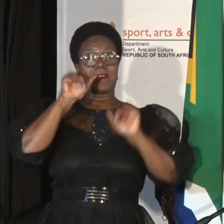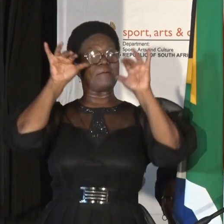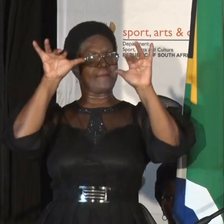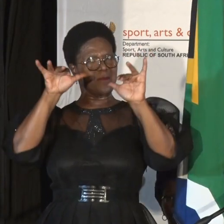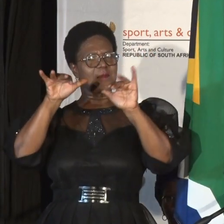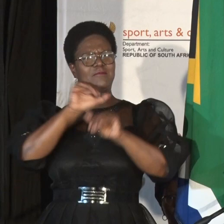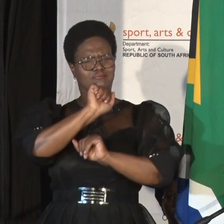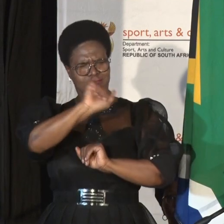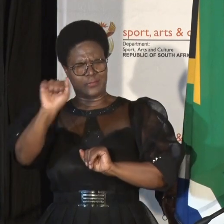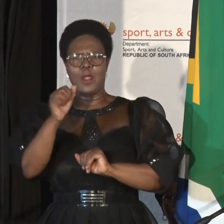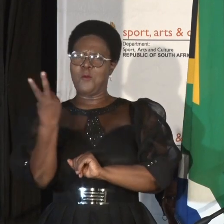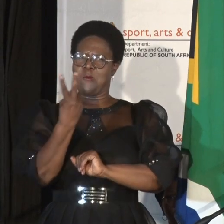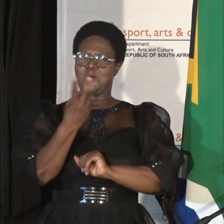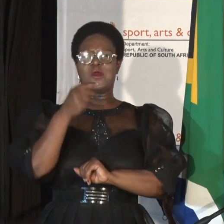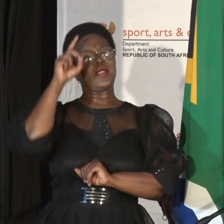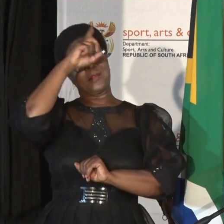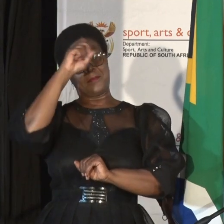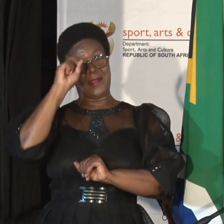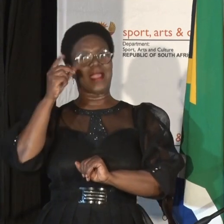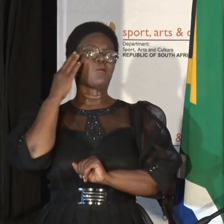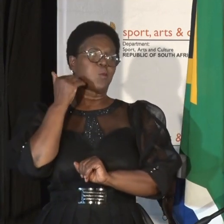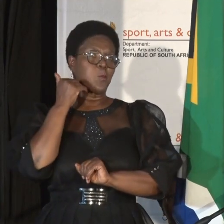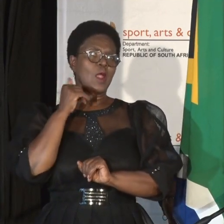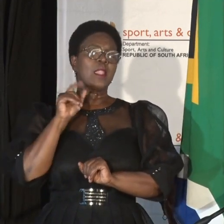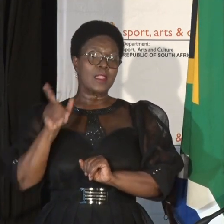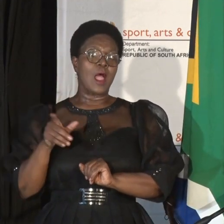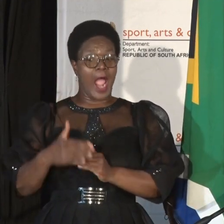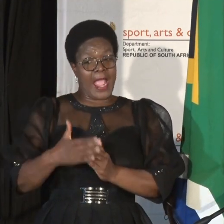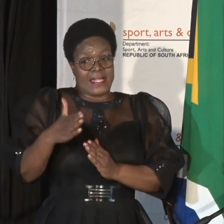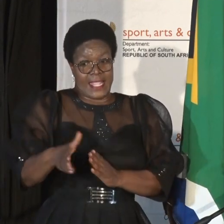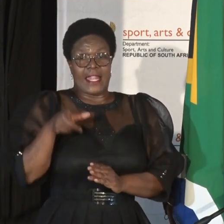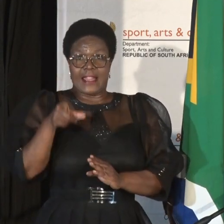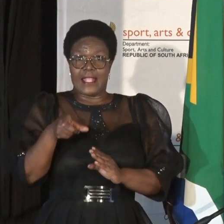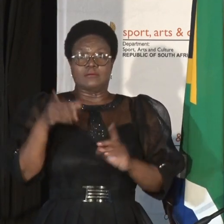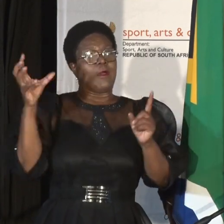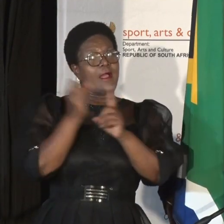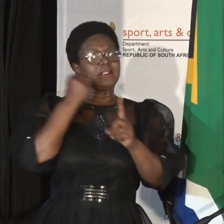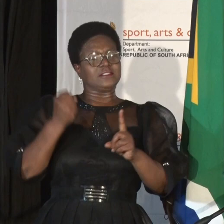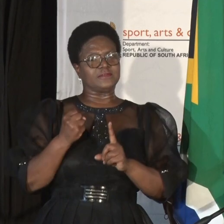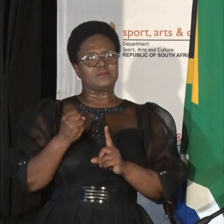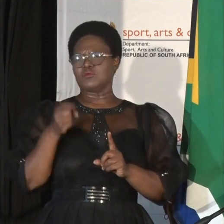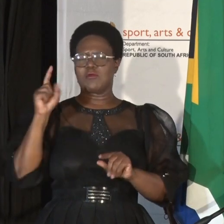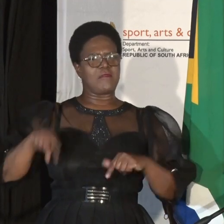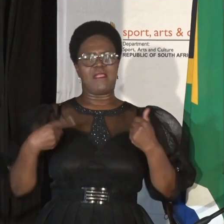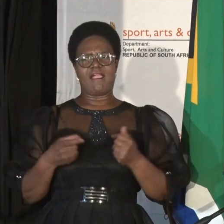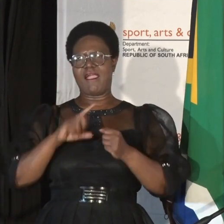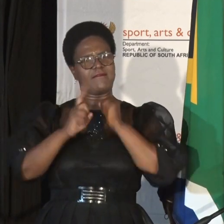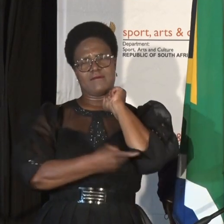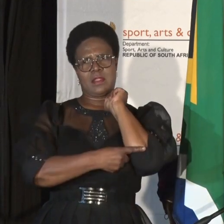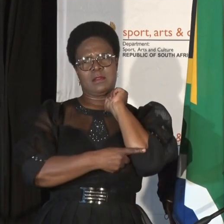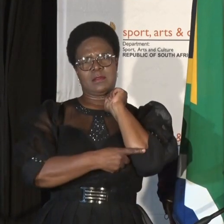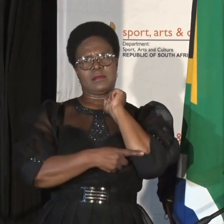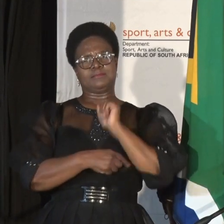both black and white until that aspiration is achieved we dare not fail in spite of the difficulties.